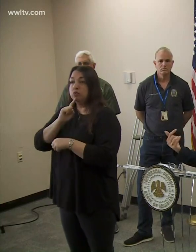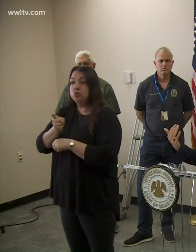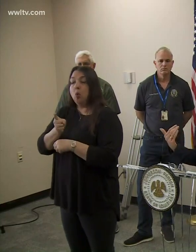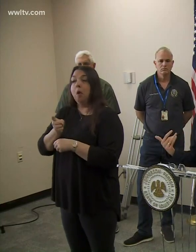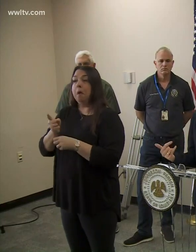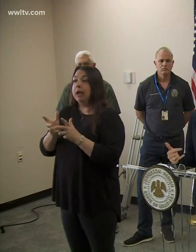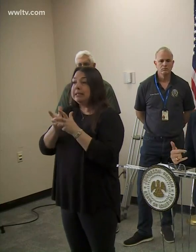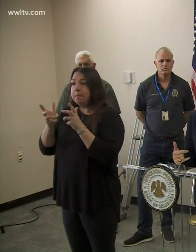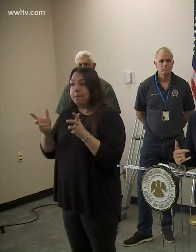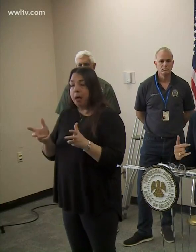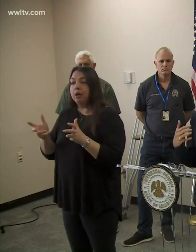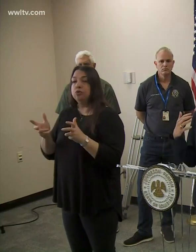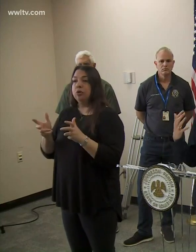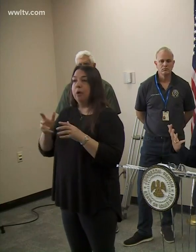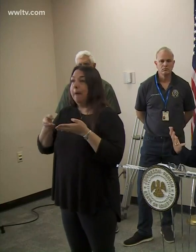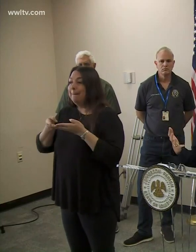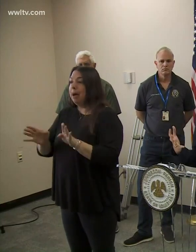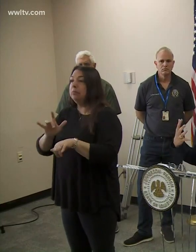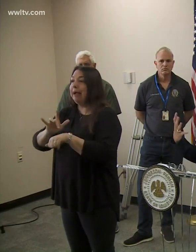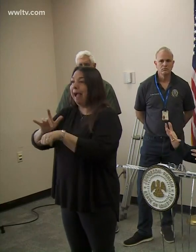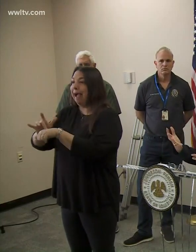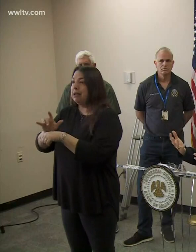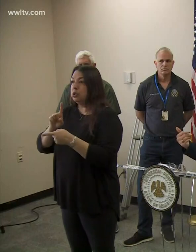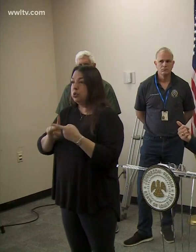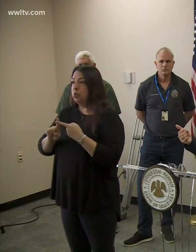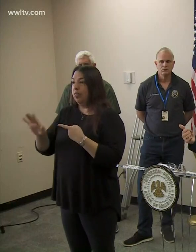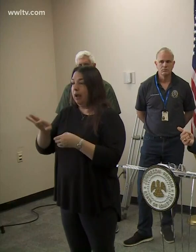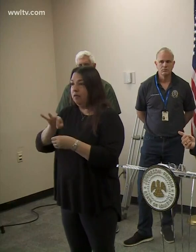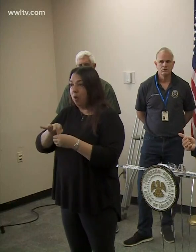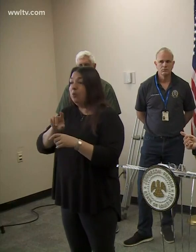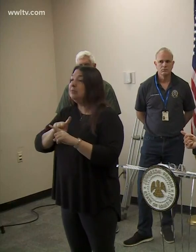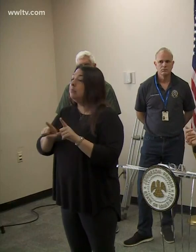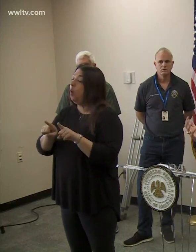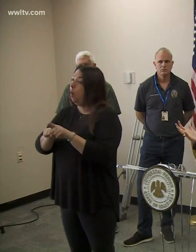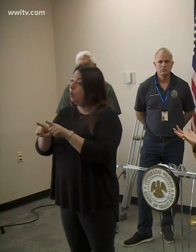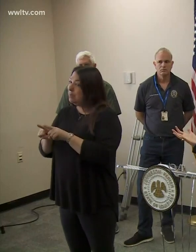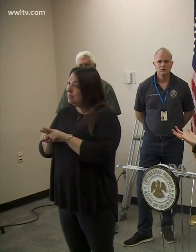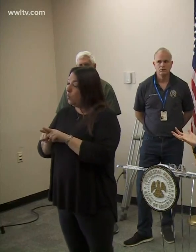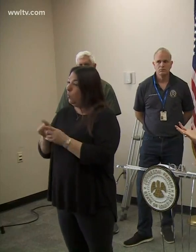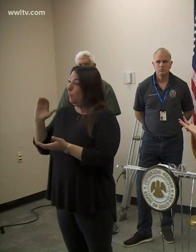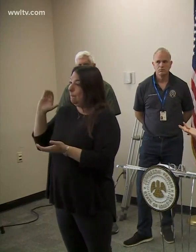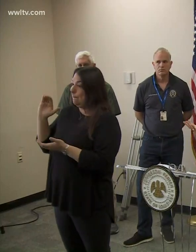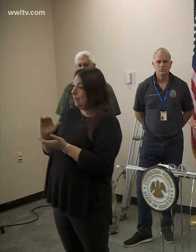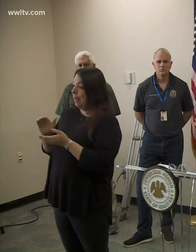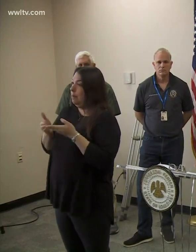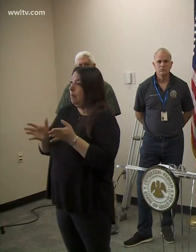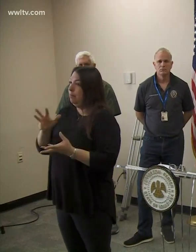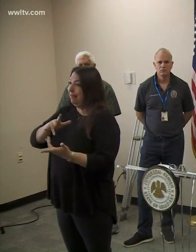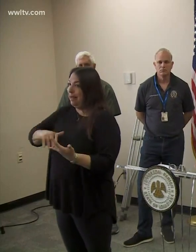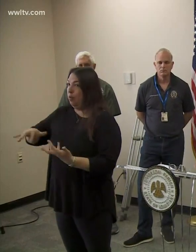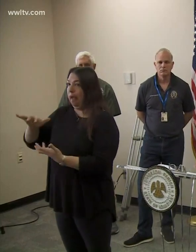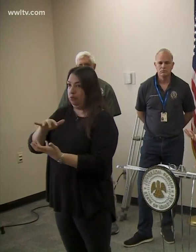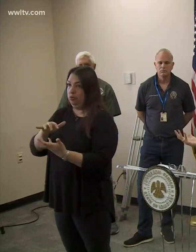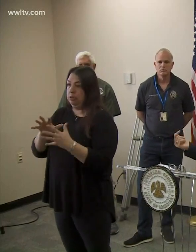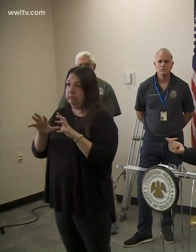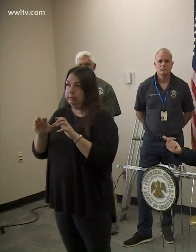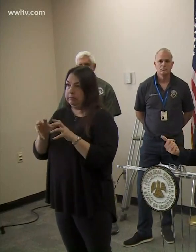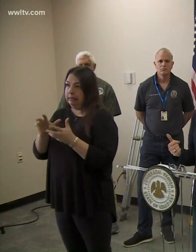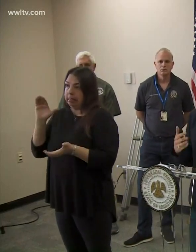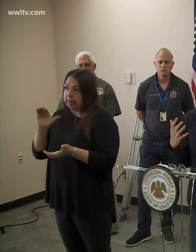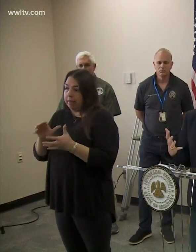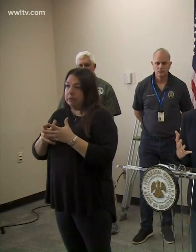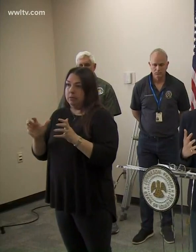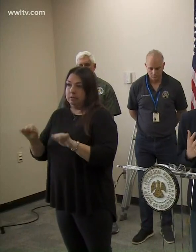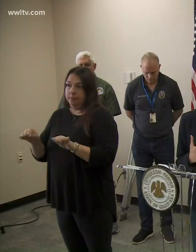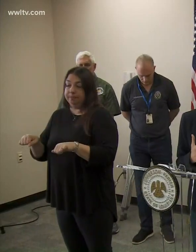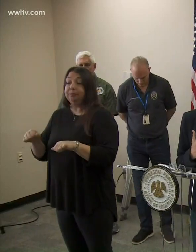that there's as much public access to their votes, but also as minimal public interaction, um, as possible. So,